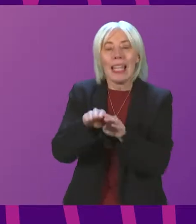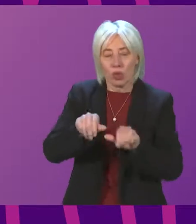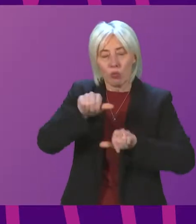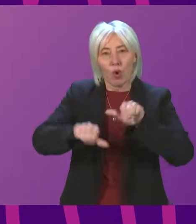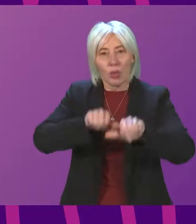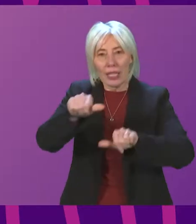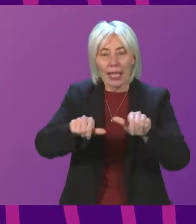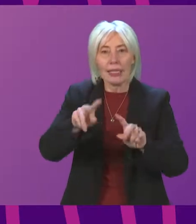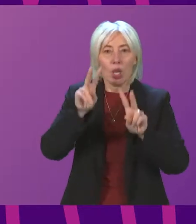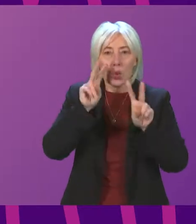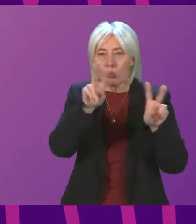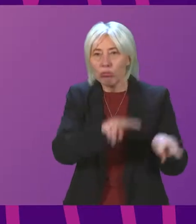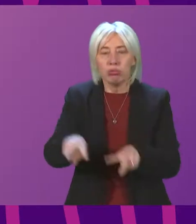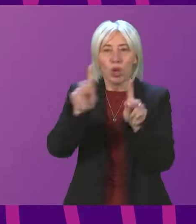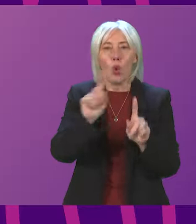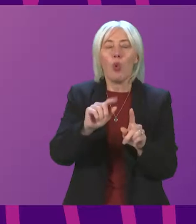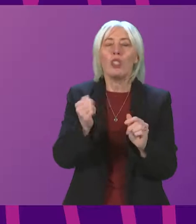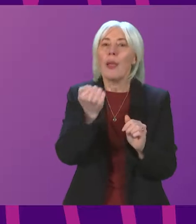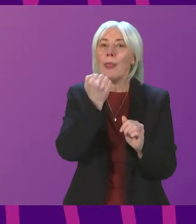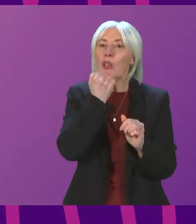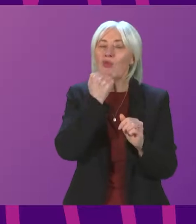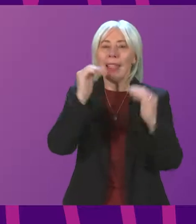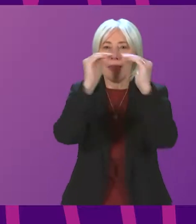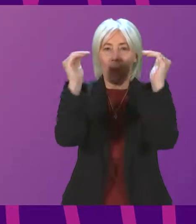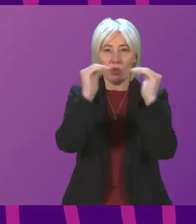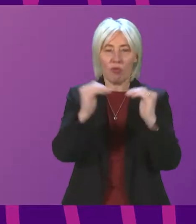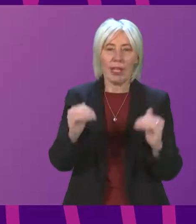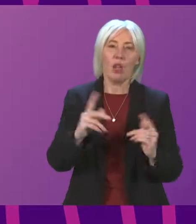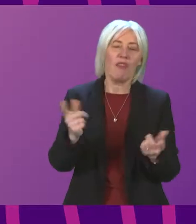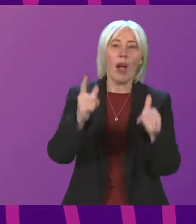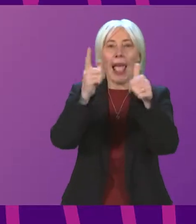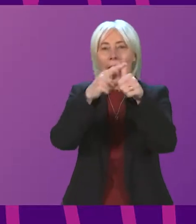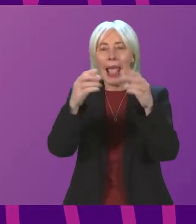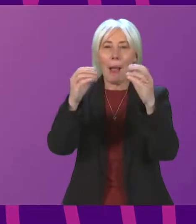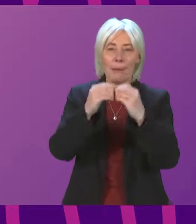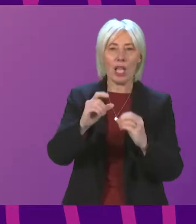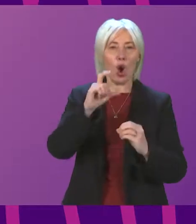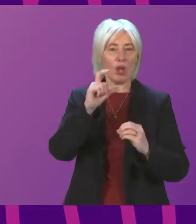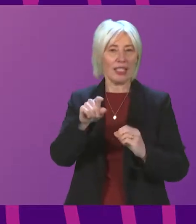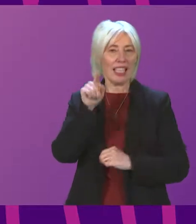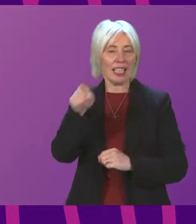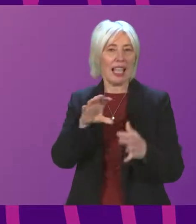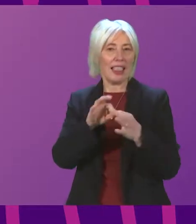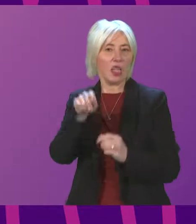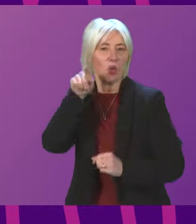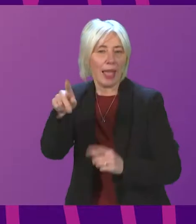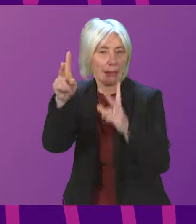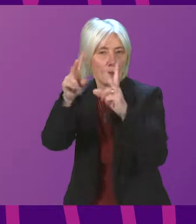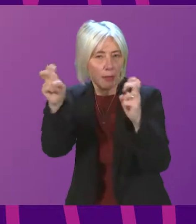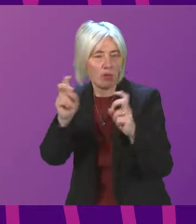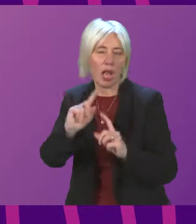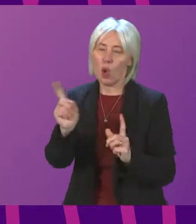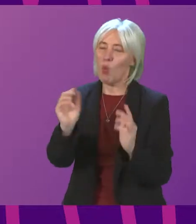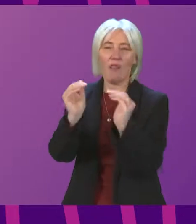determine the 2022 grade boundaries needed to achieve an A, B or C grade for that specific subject and level.